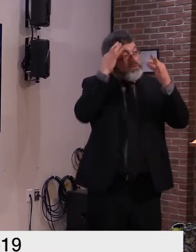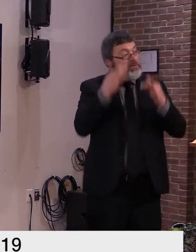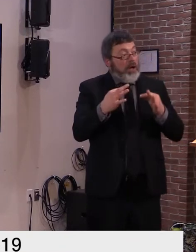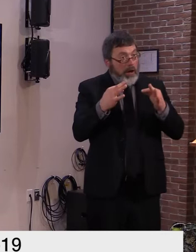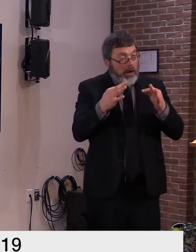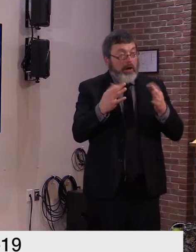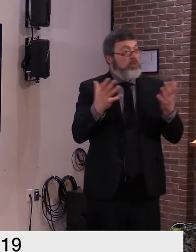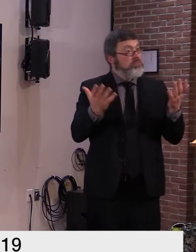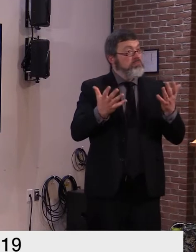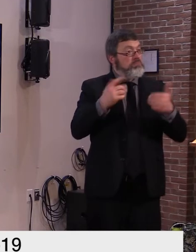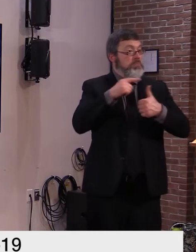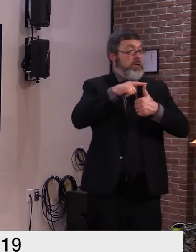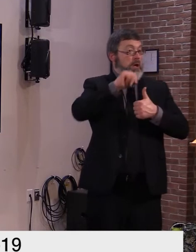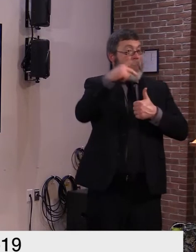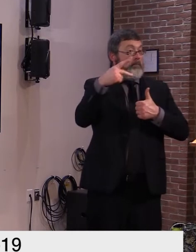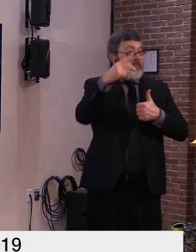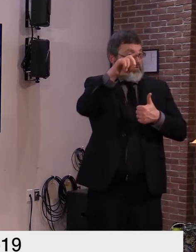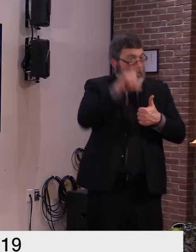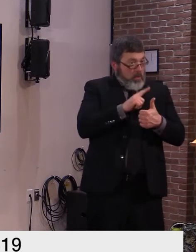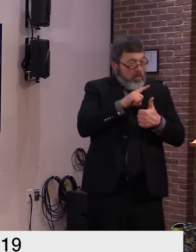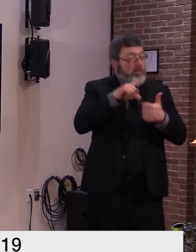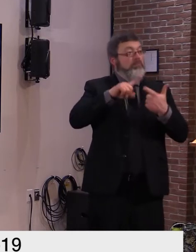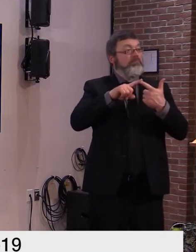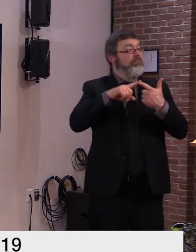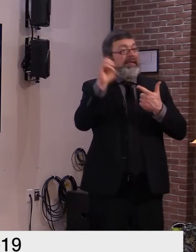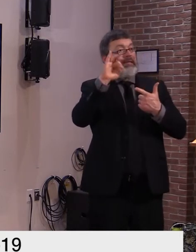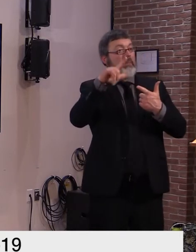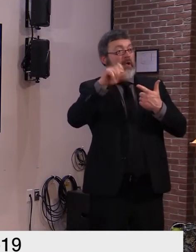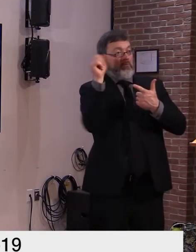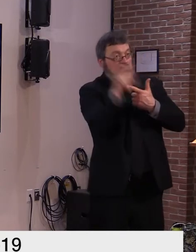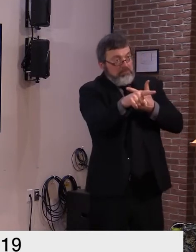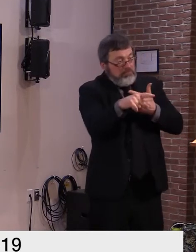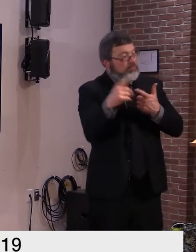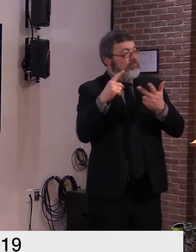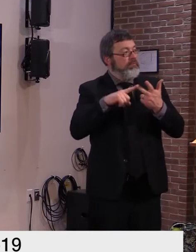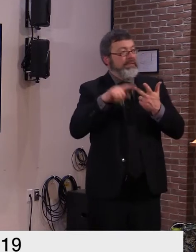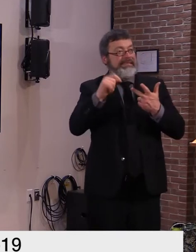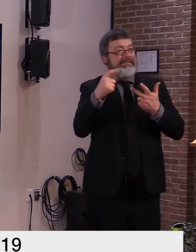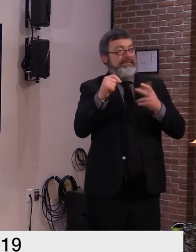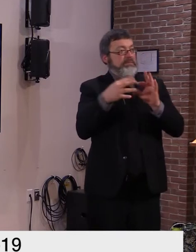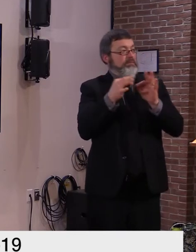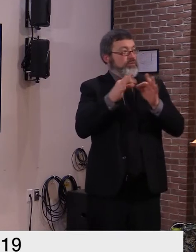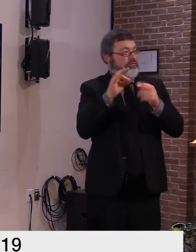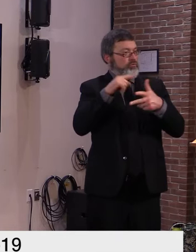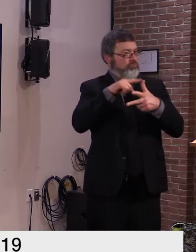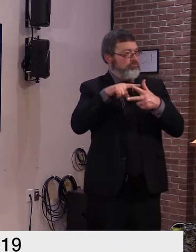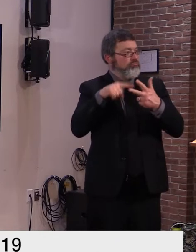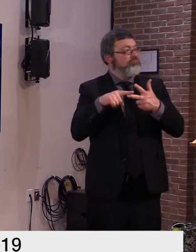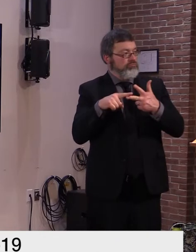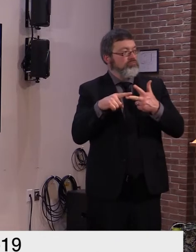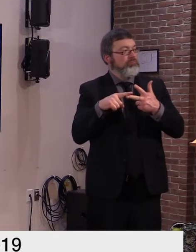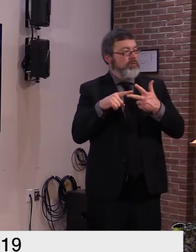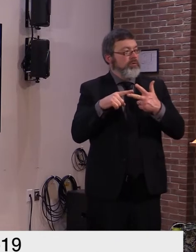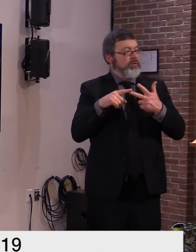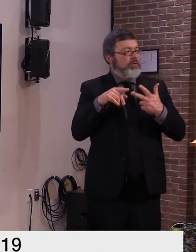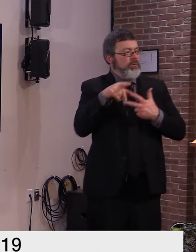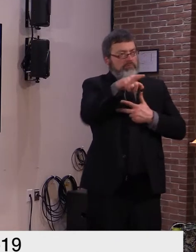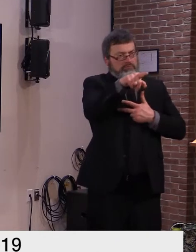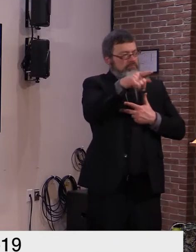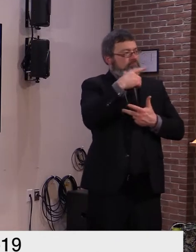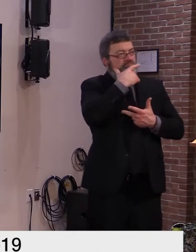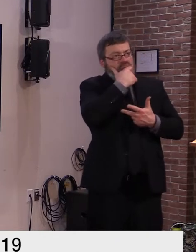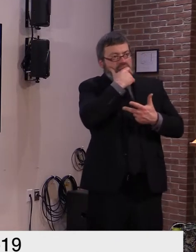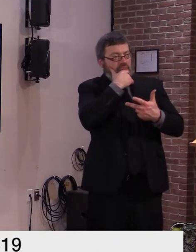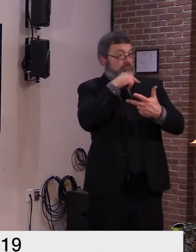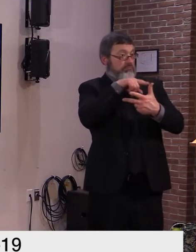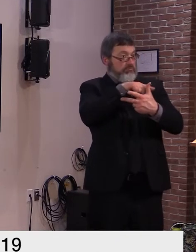everbridge app under the app store and for what specific area you want to really receive alerts for using your hometown